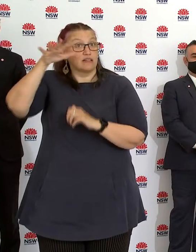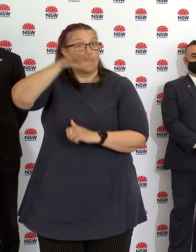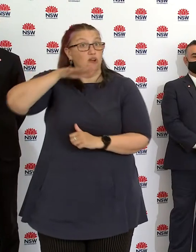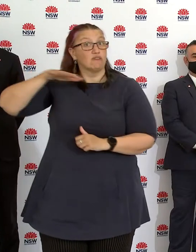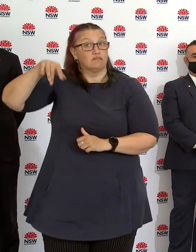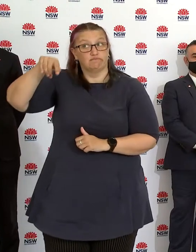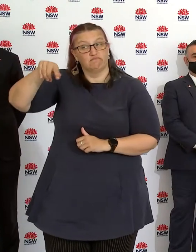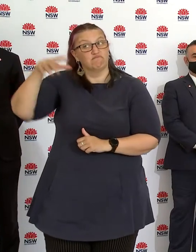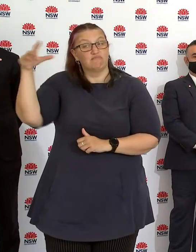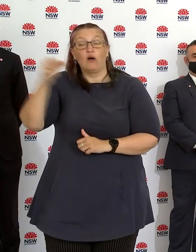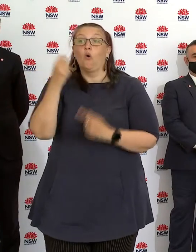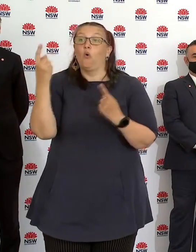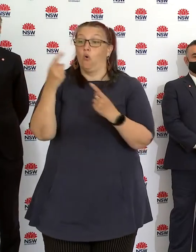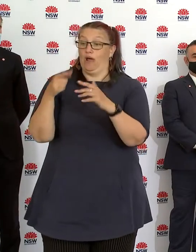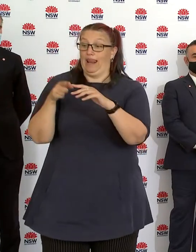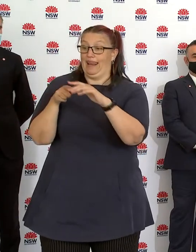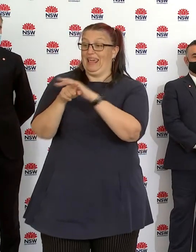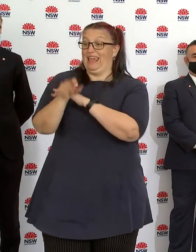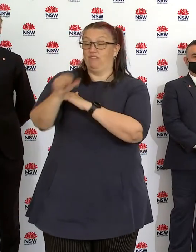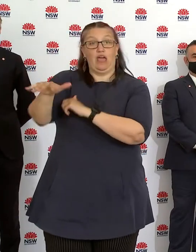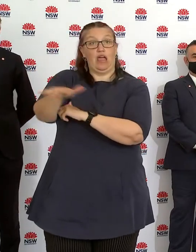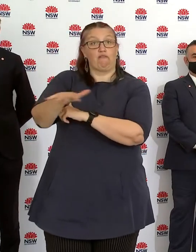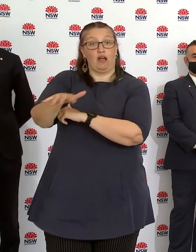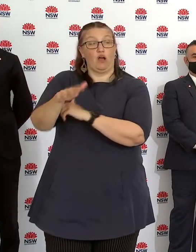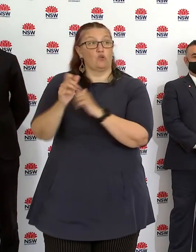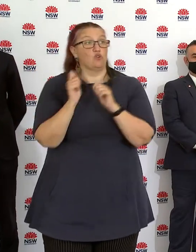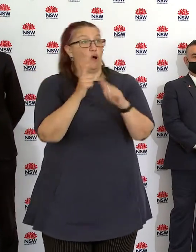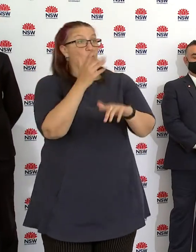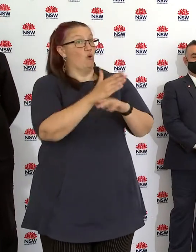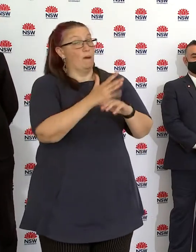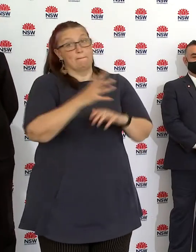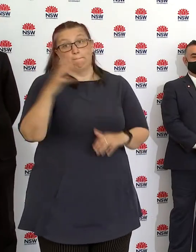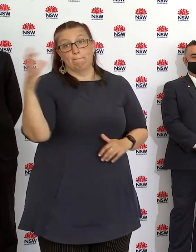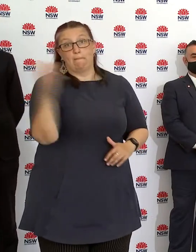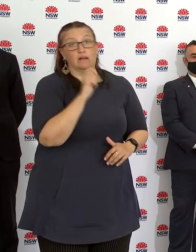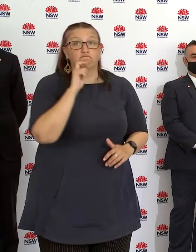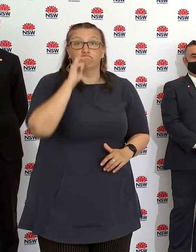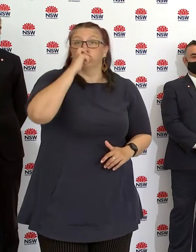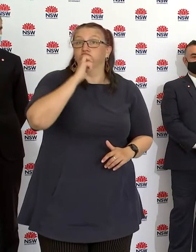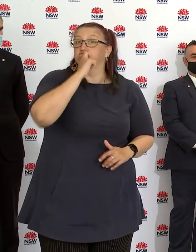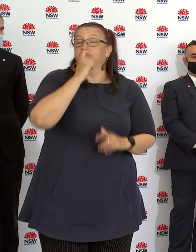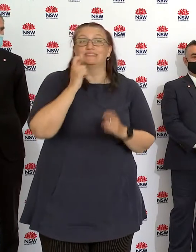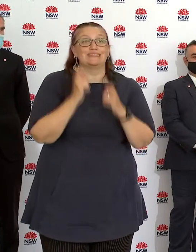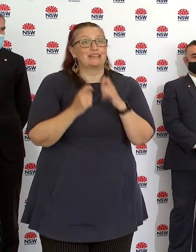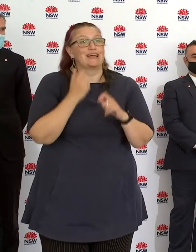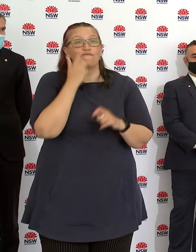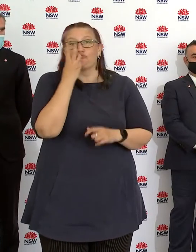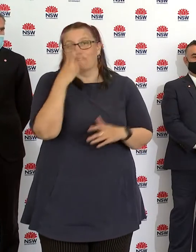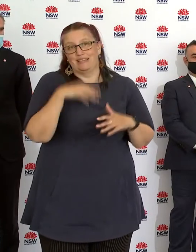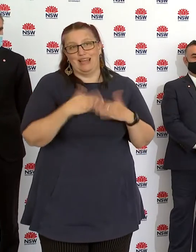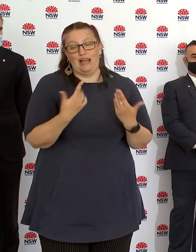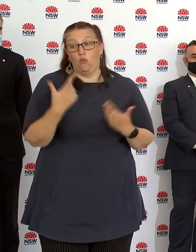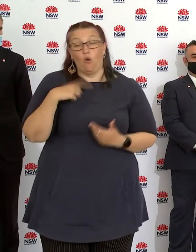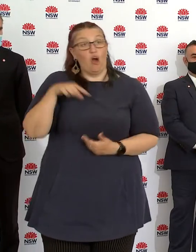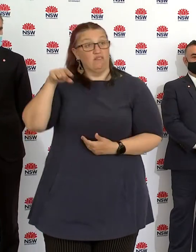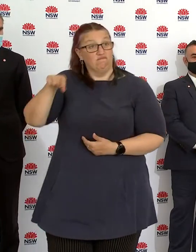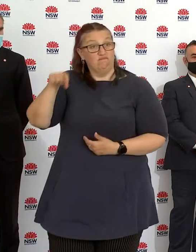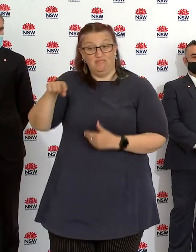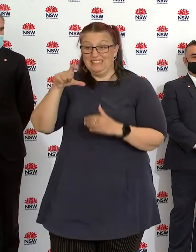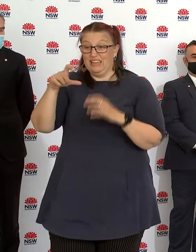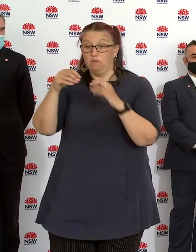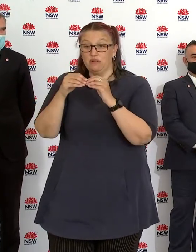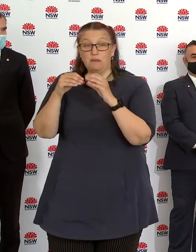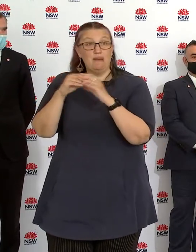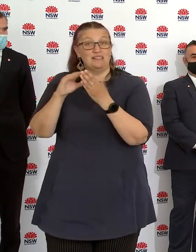every single worker who leaves that local government area is tested every three days because Canterbury Bankstown has now become the central